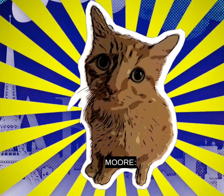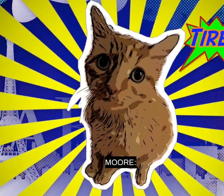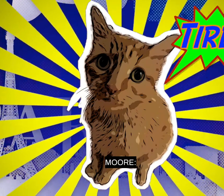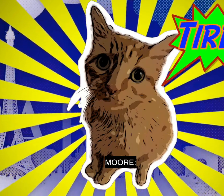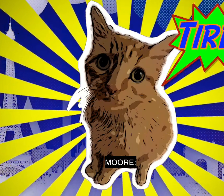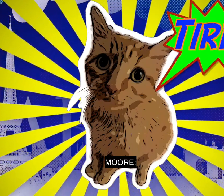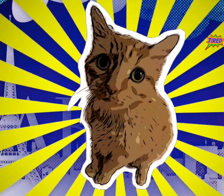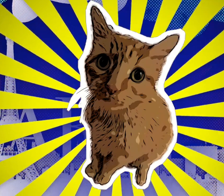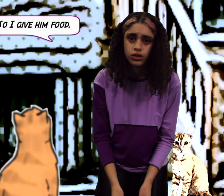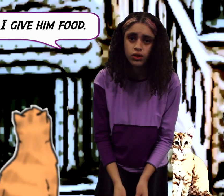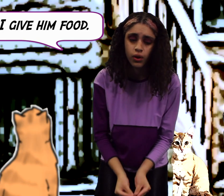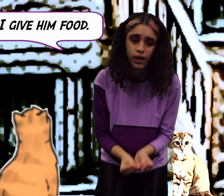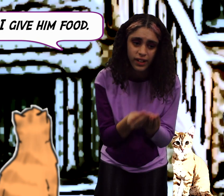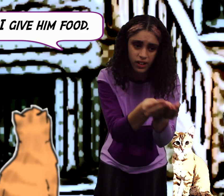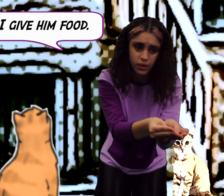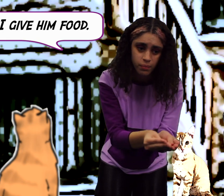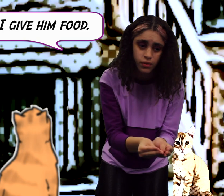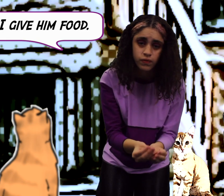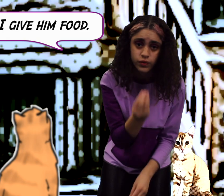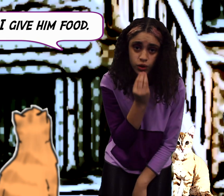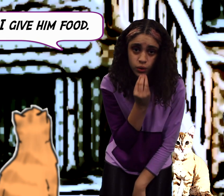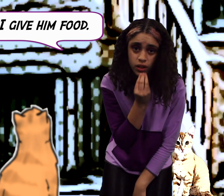tired. So I give him food.